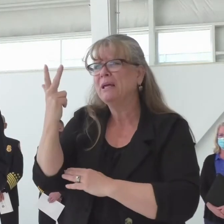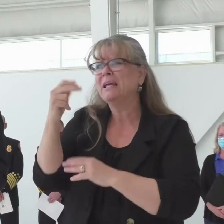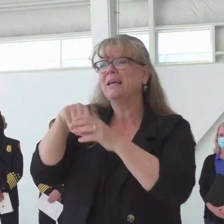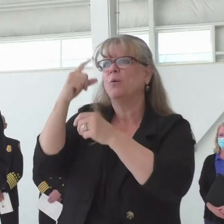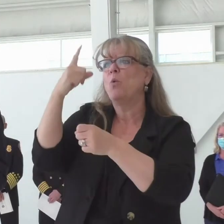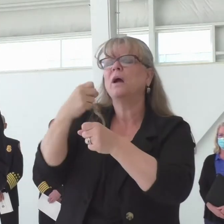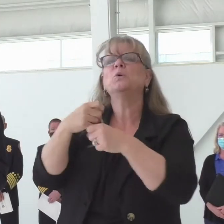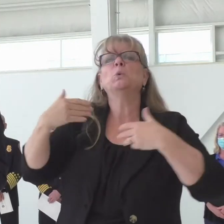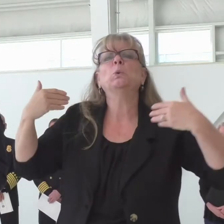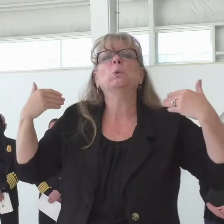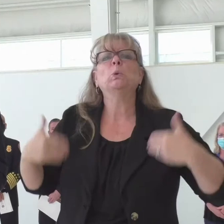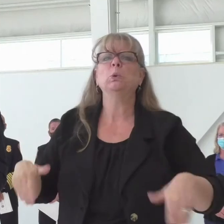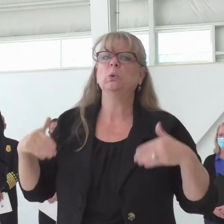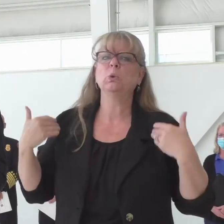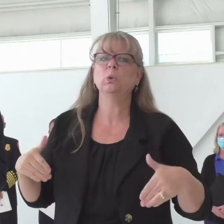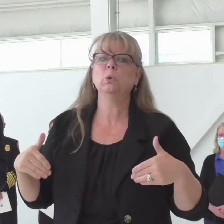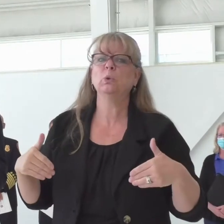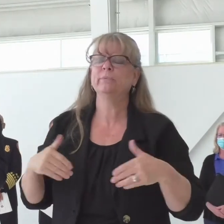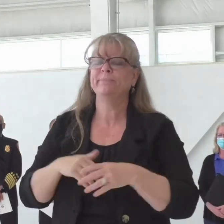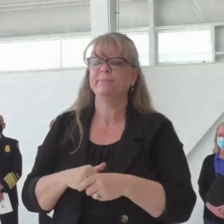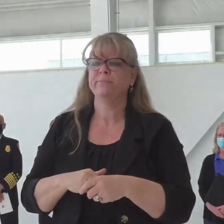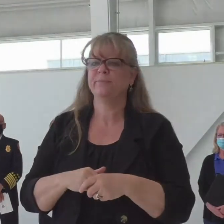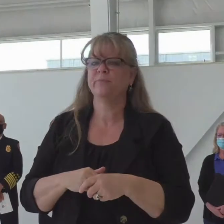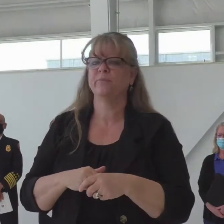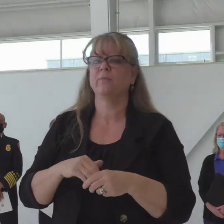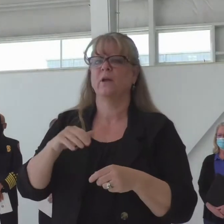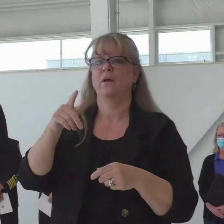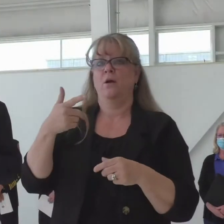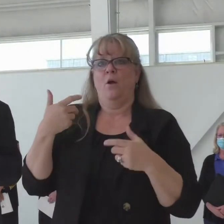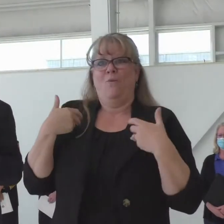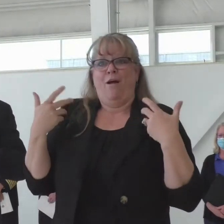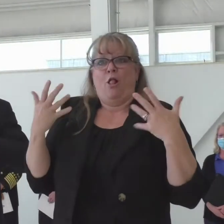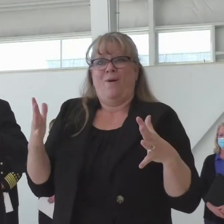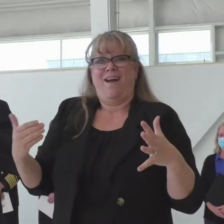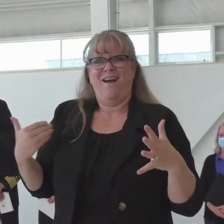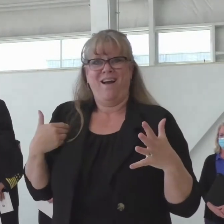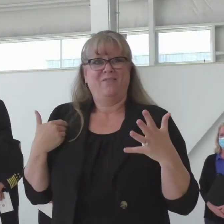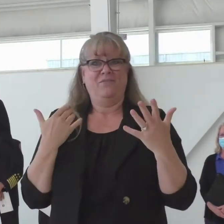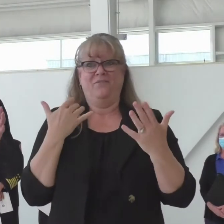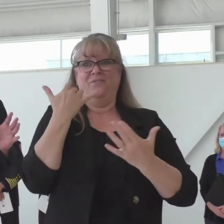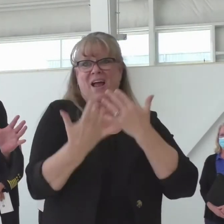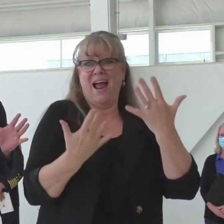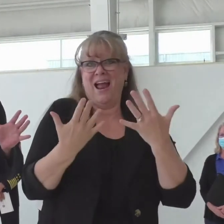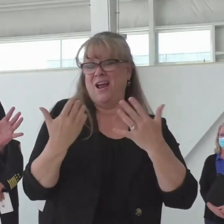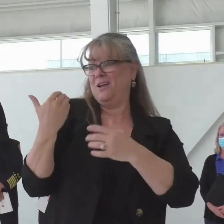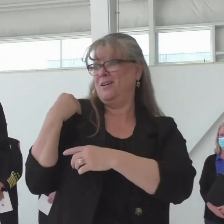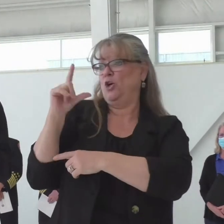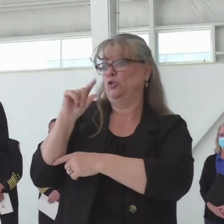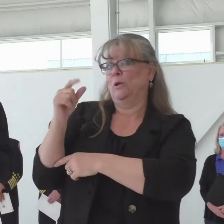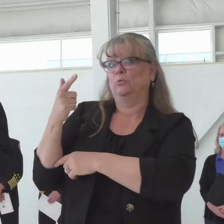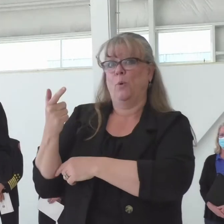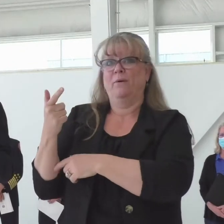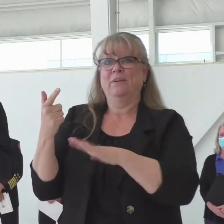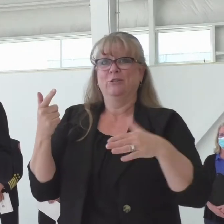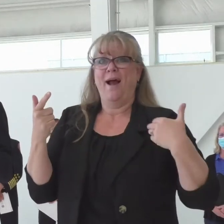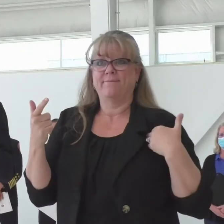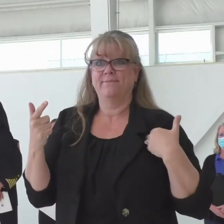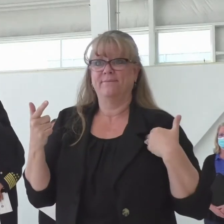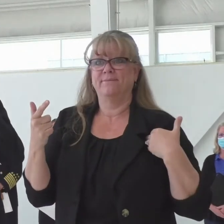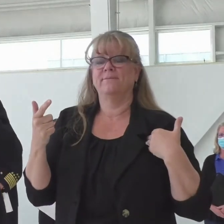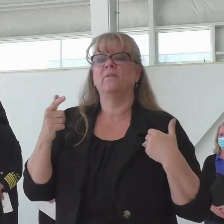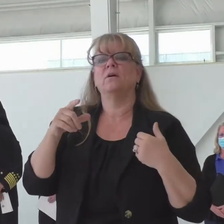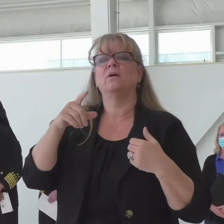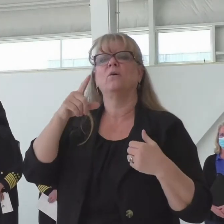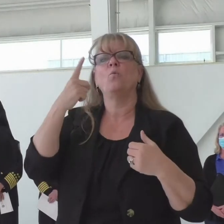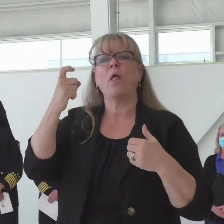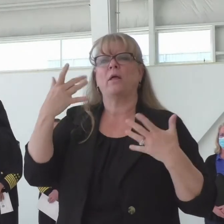In 2021, we have already experienced fires. One of the things that is a change of paradigm is Colorado used to talk